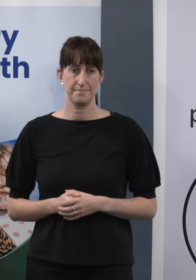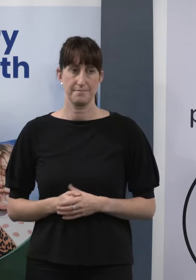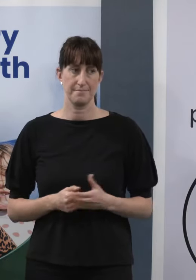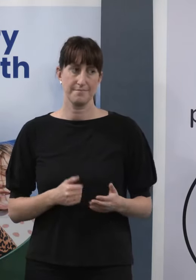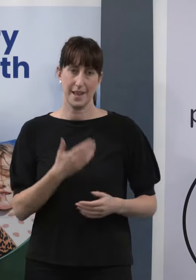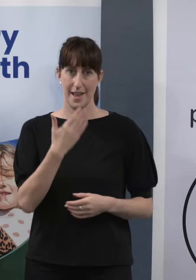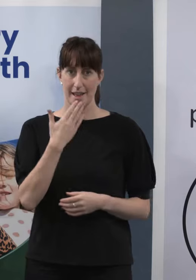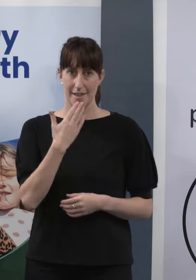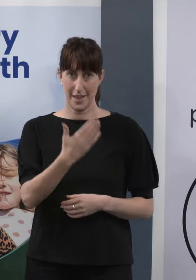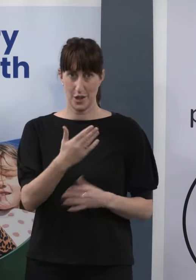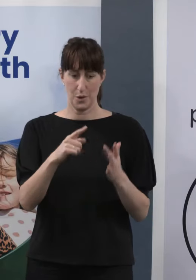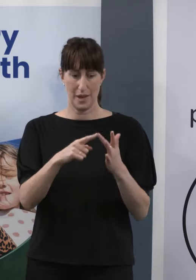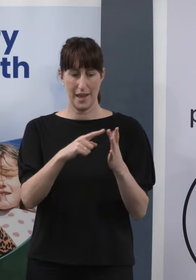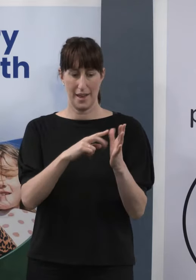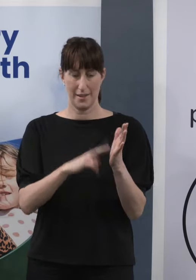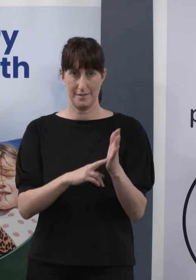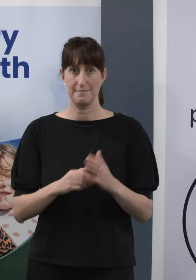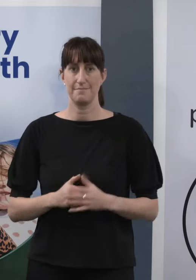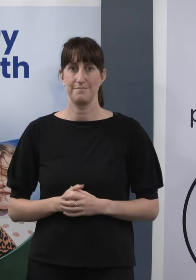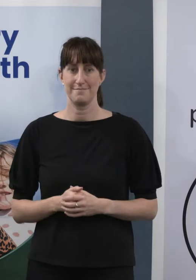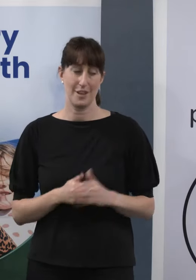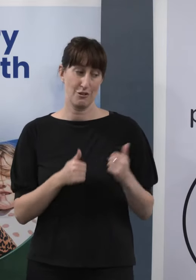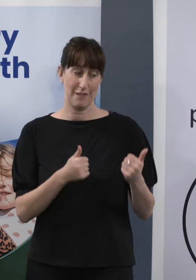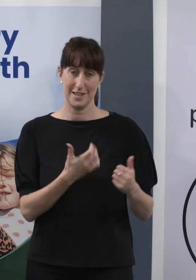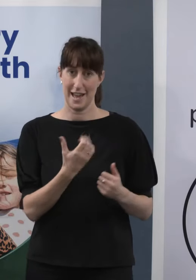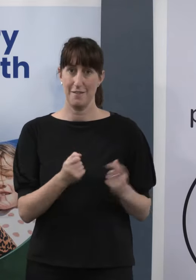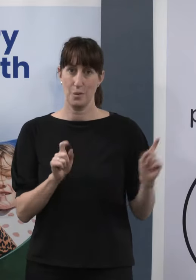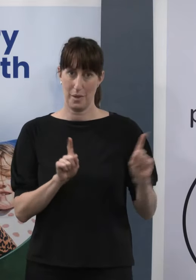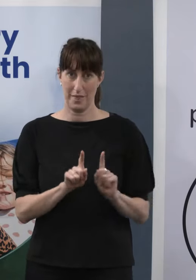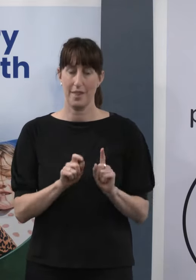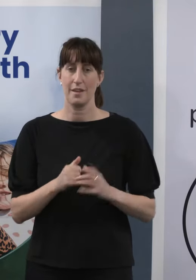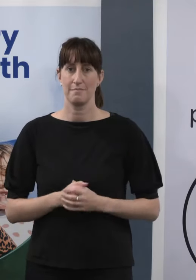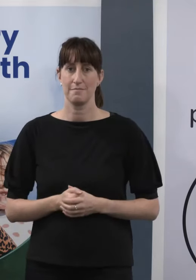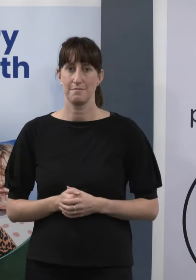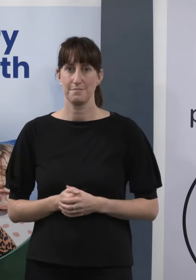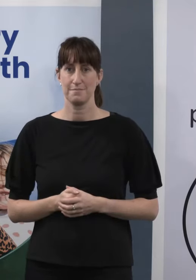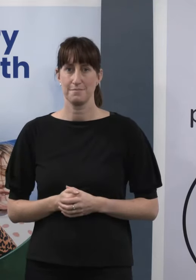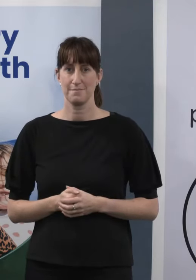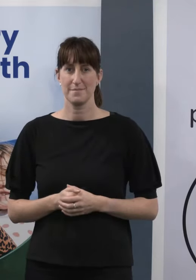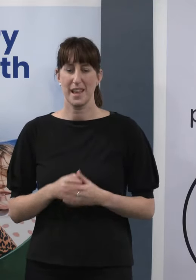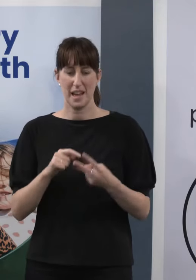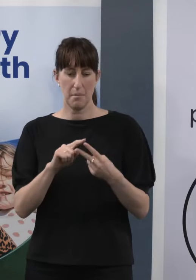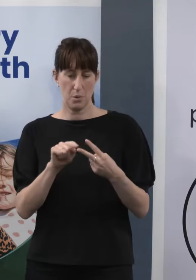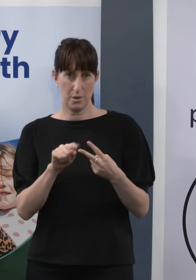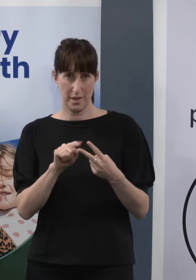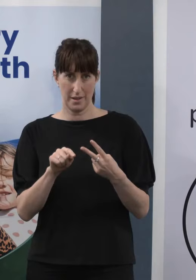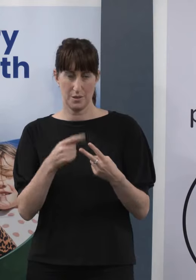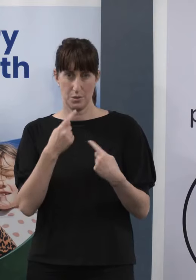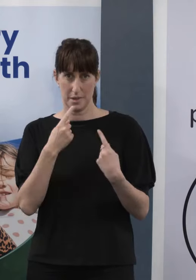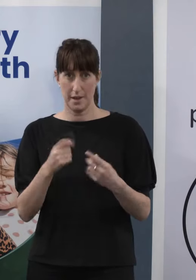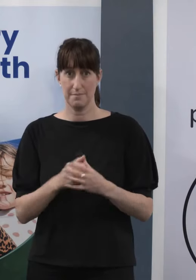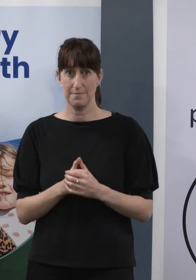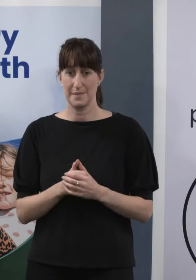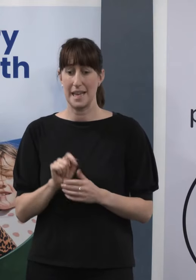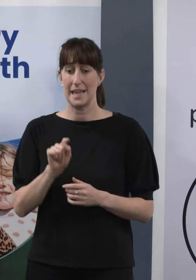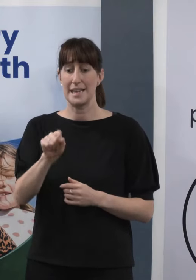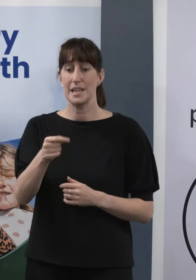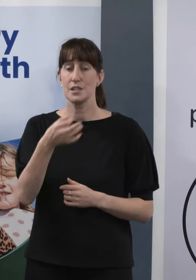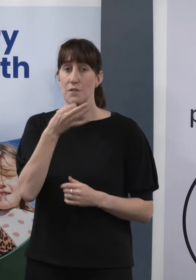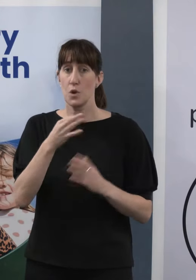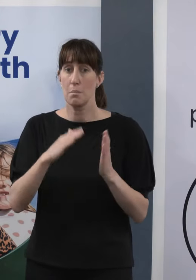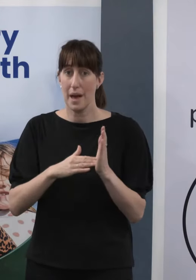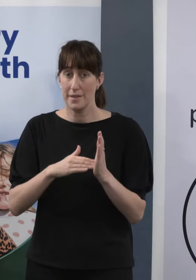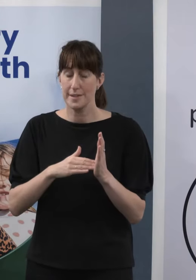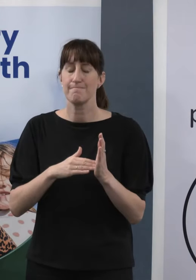Thanks again, Ian. Great to have you here. Just a couple of closing comments. There's no doubt the next few months are going to be tough,